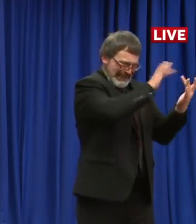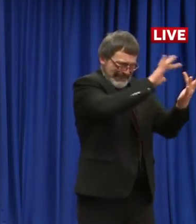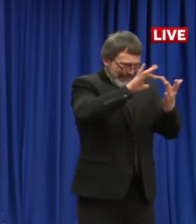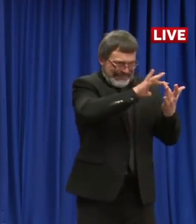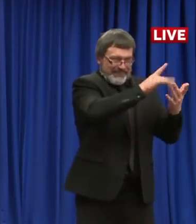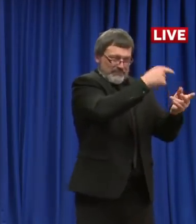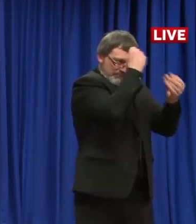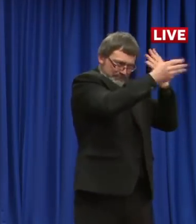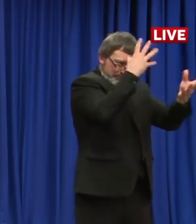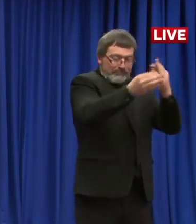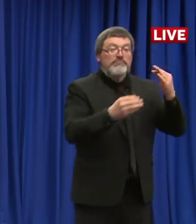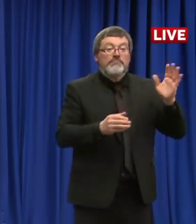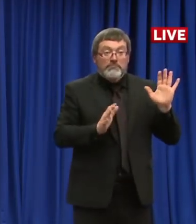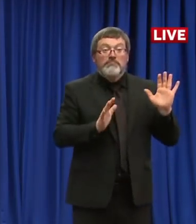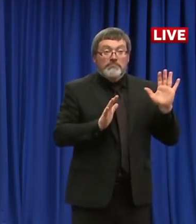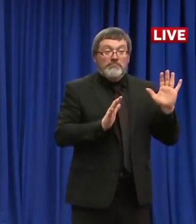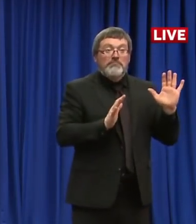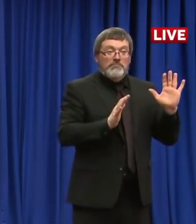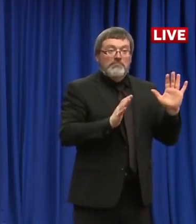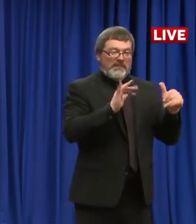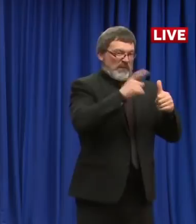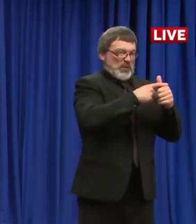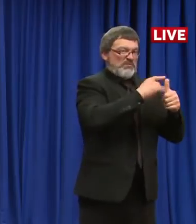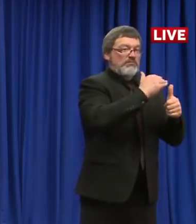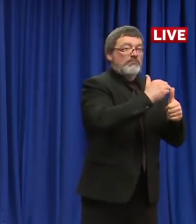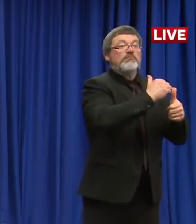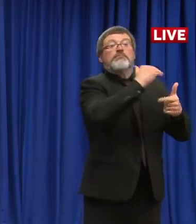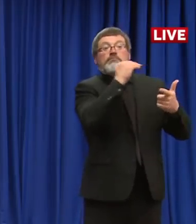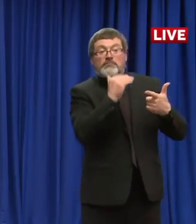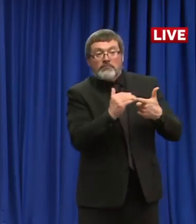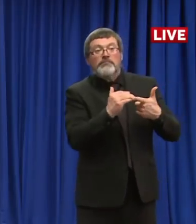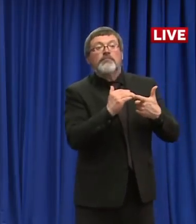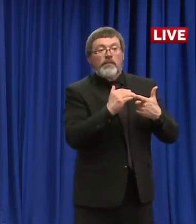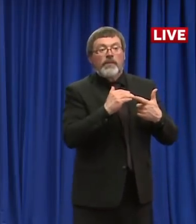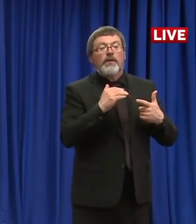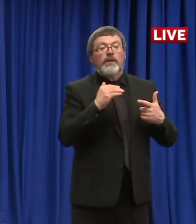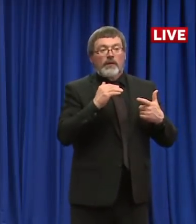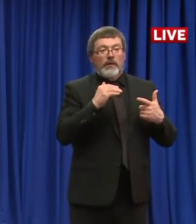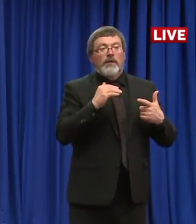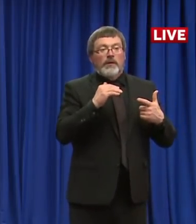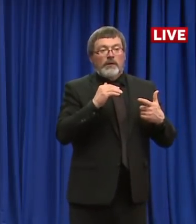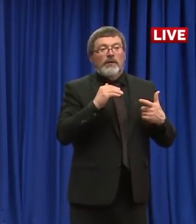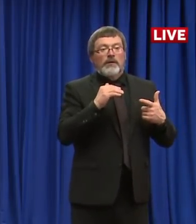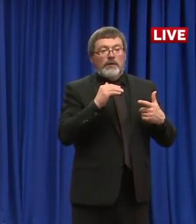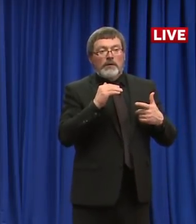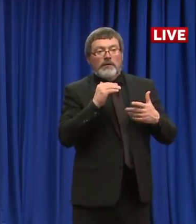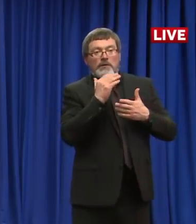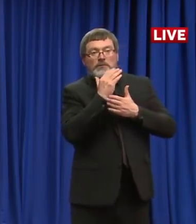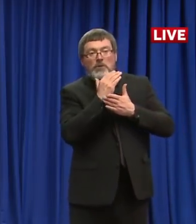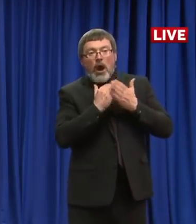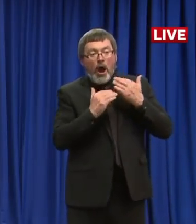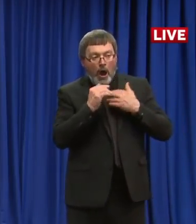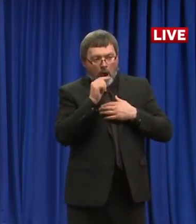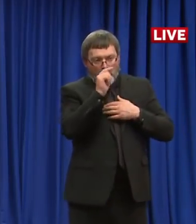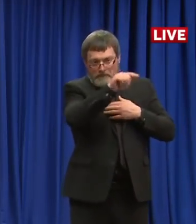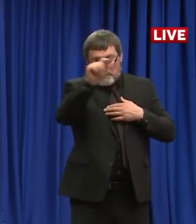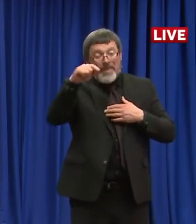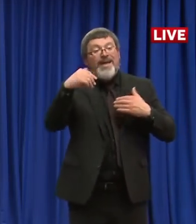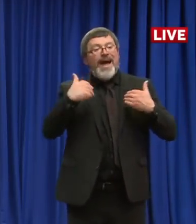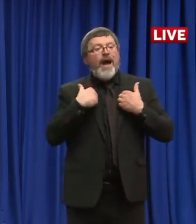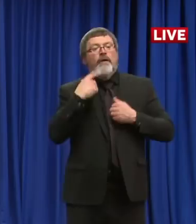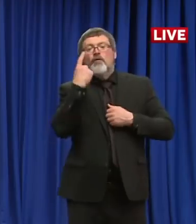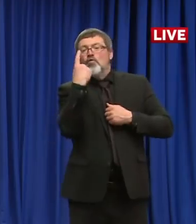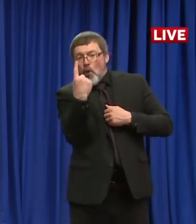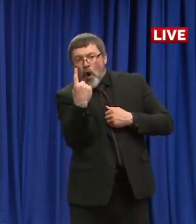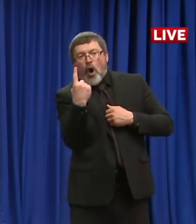Um, so I'm, there are several facilities that may have one person, and after, uh, several days